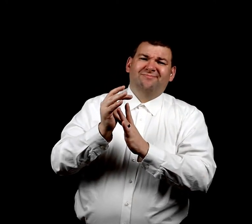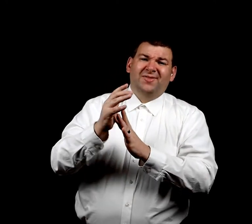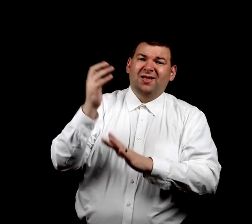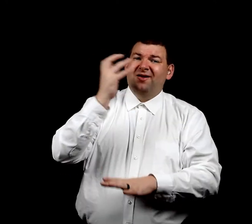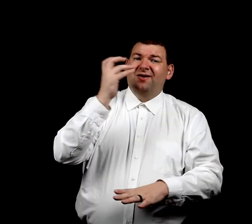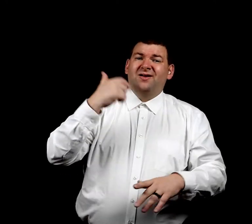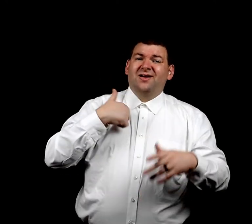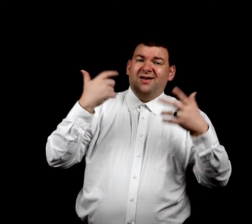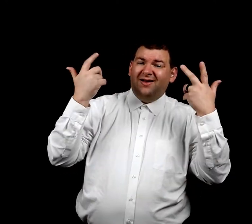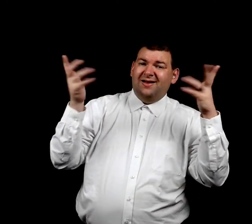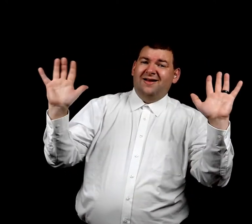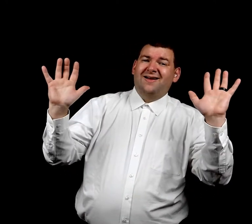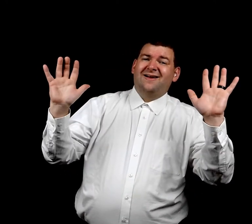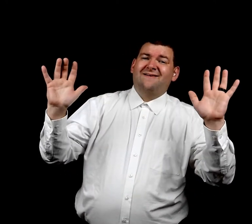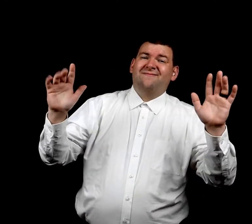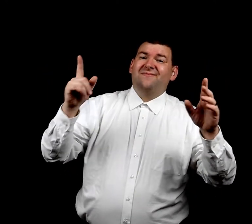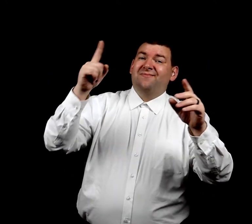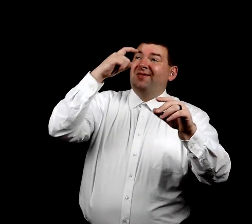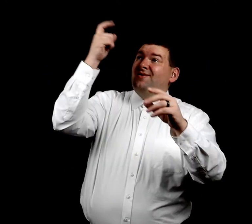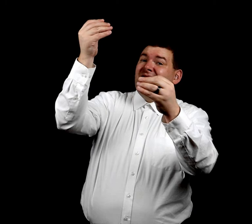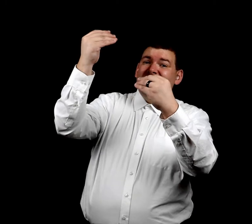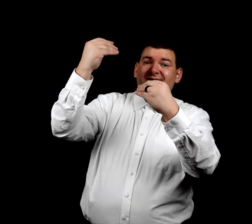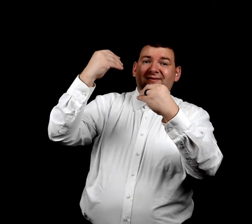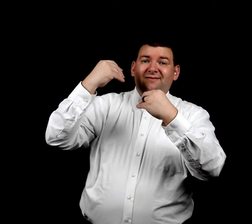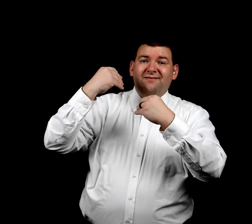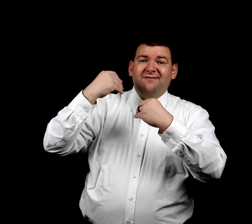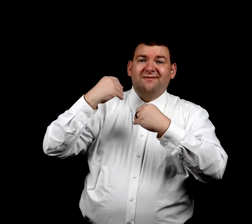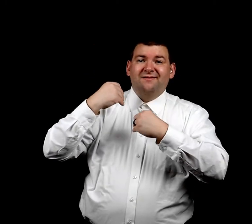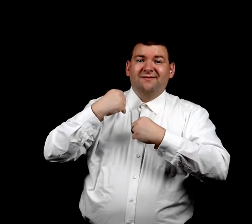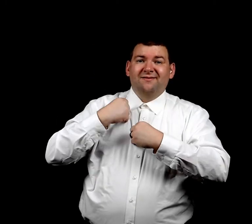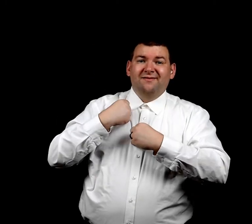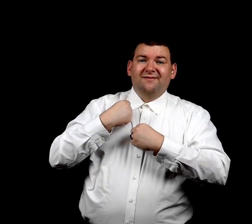Oh, I have because you live